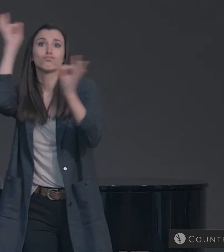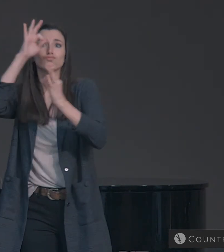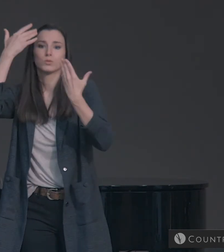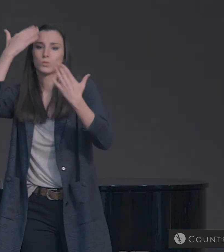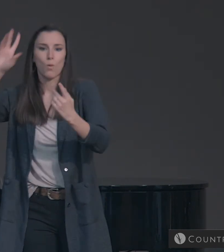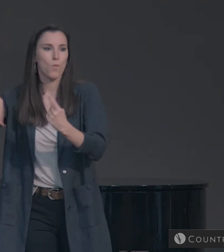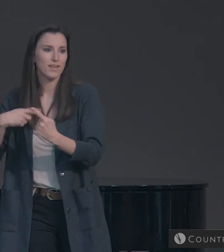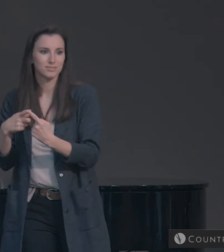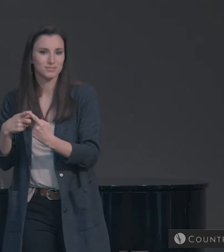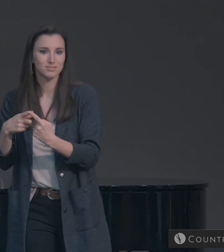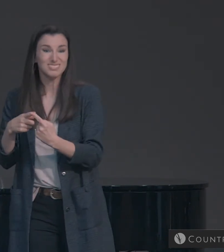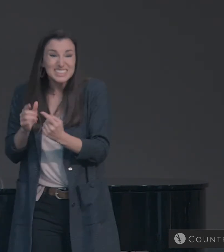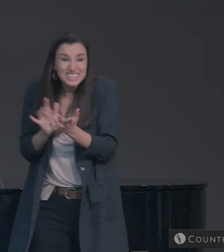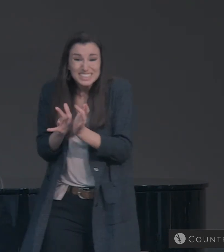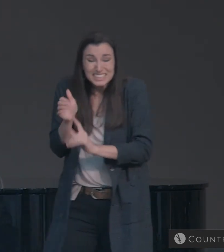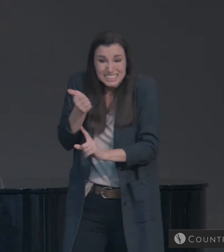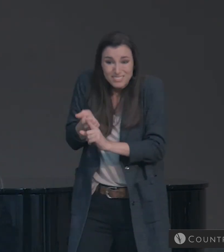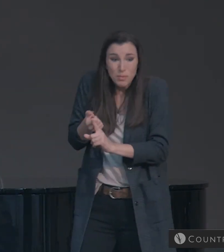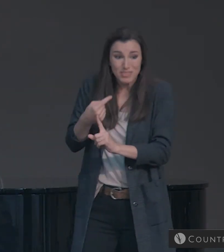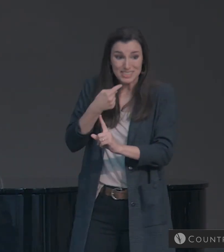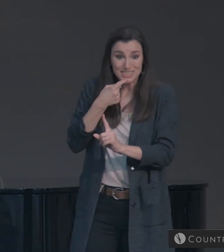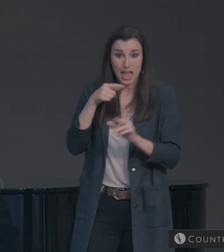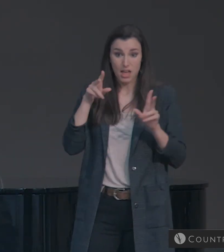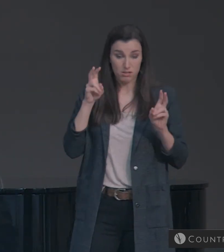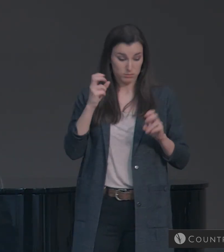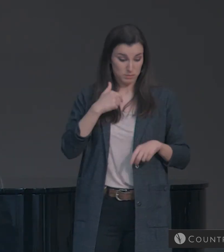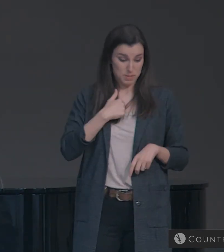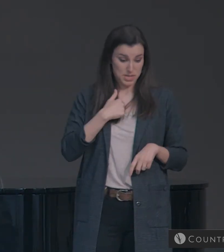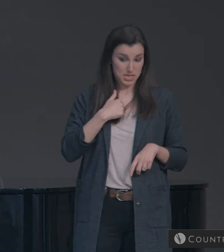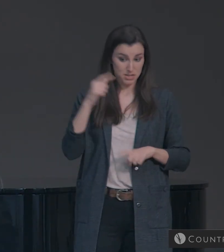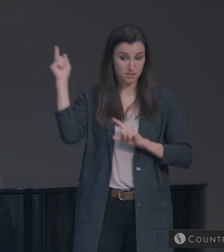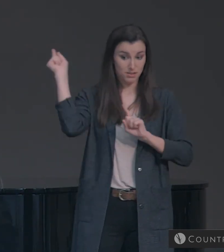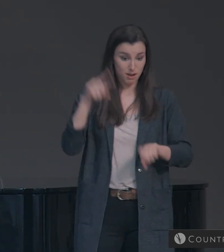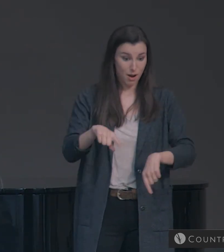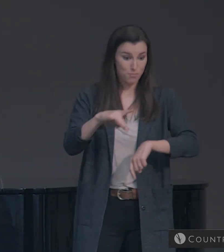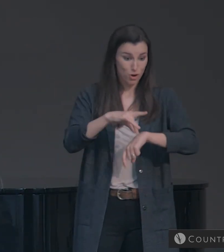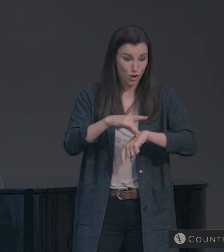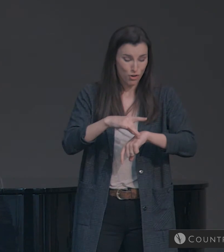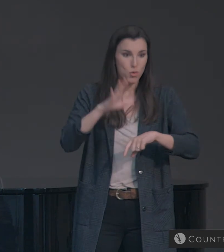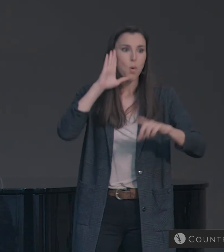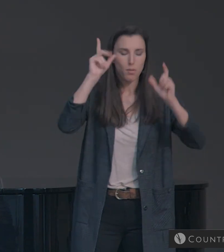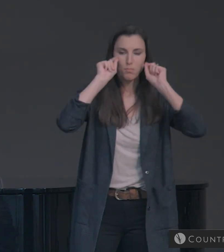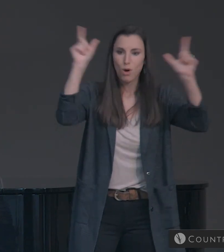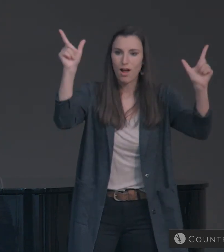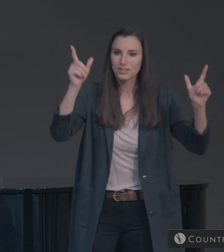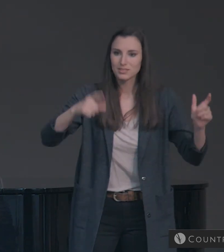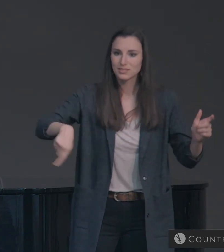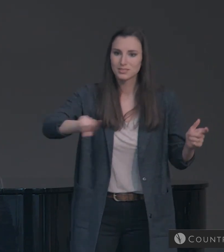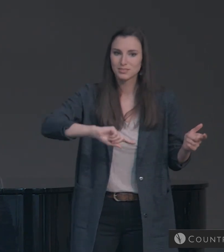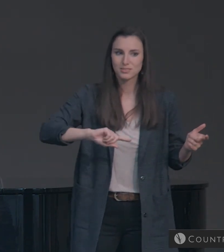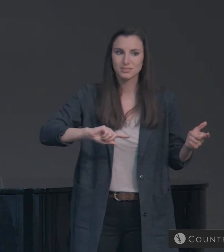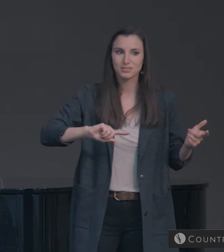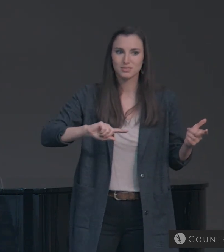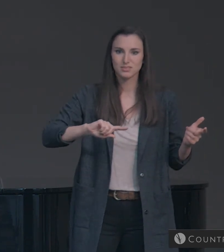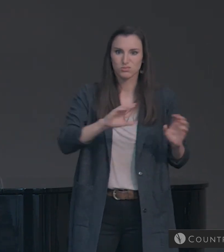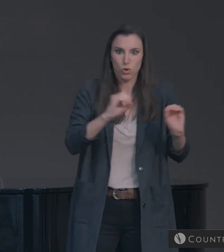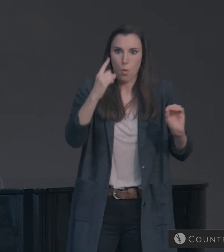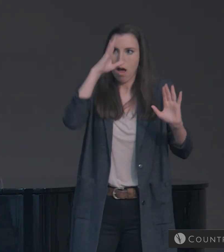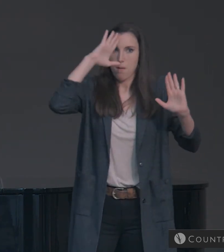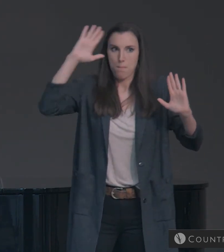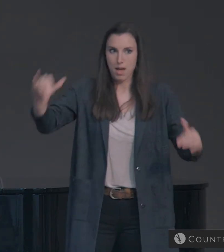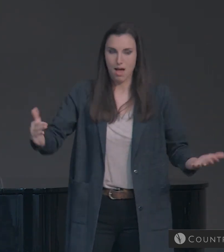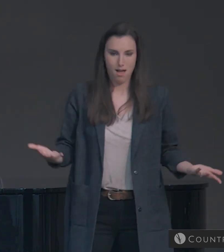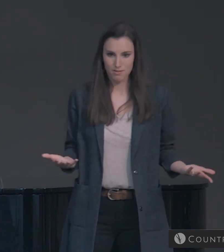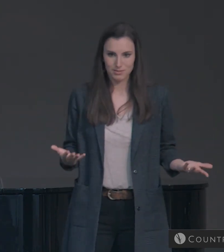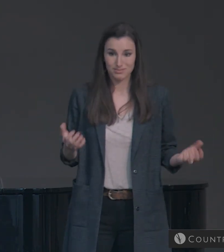Jesus himself said his return to earth will be a surprise. No one will expect it. And